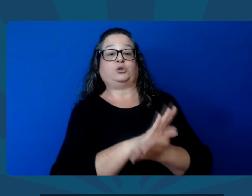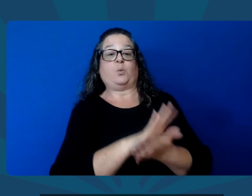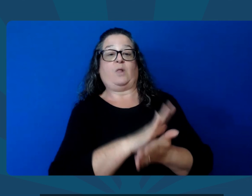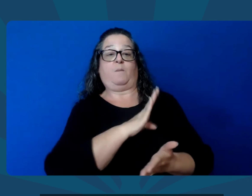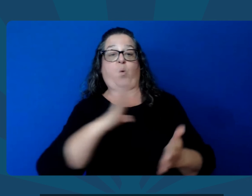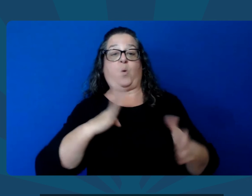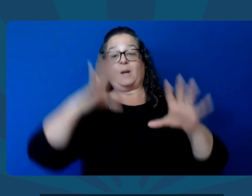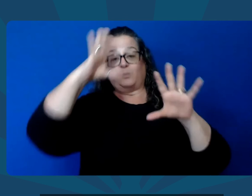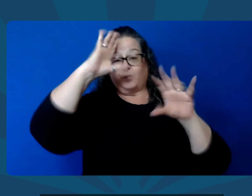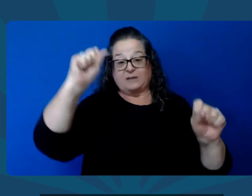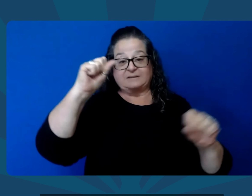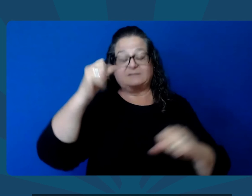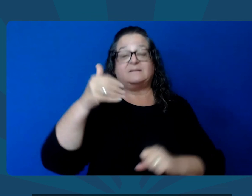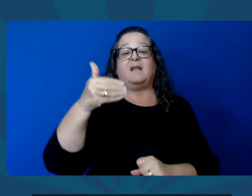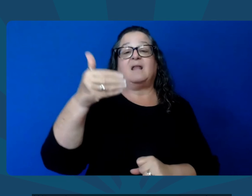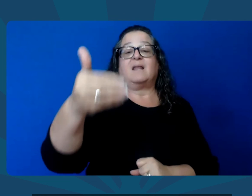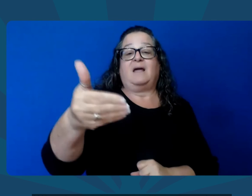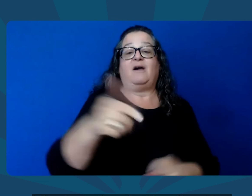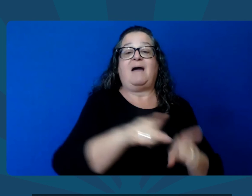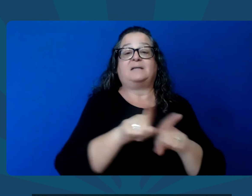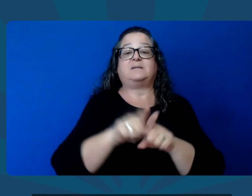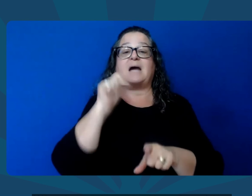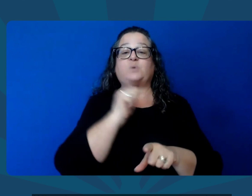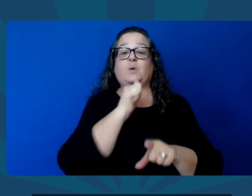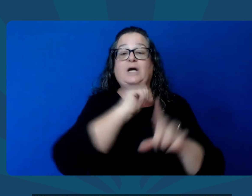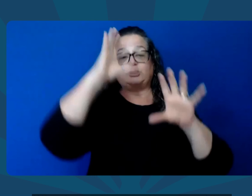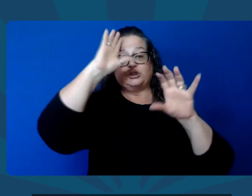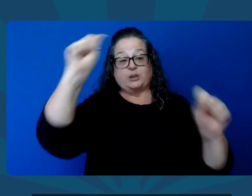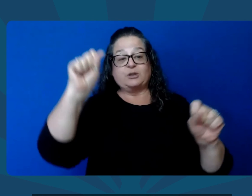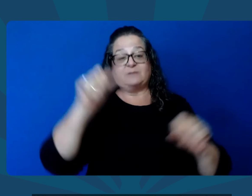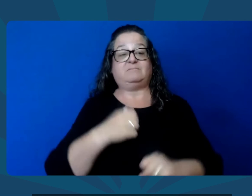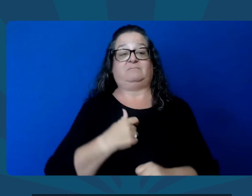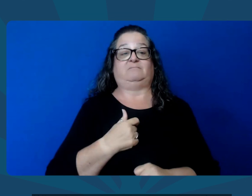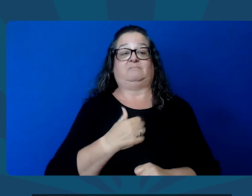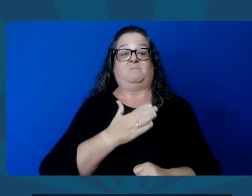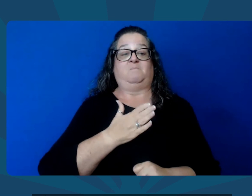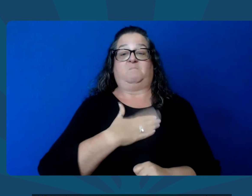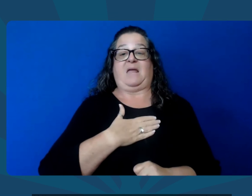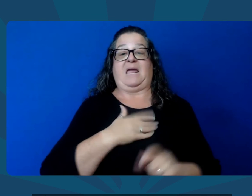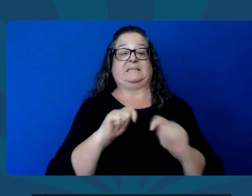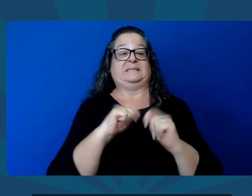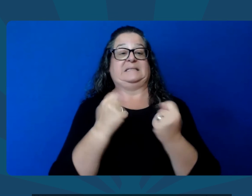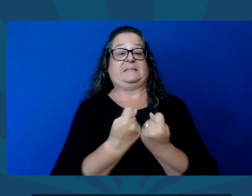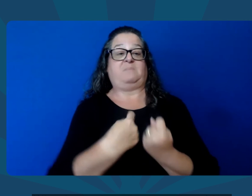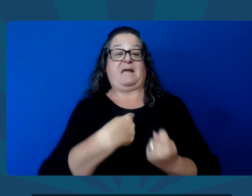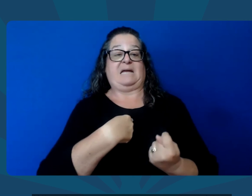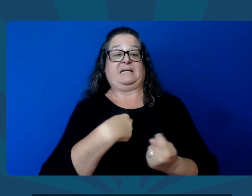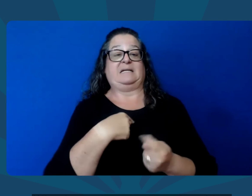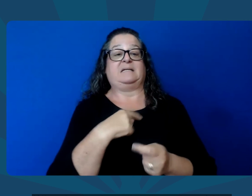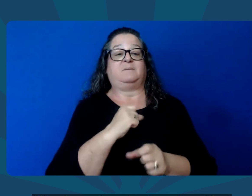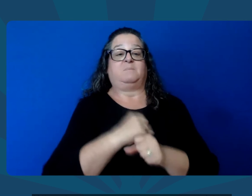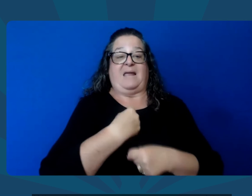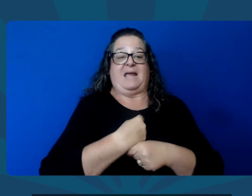effectively. When I served as school board president, and later as Arizona superintendent,